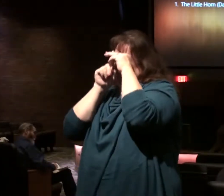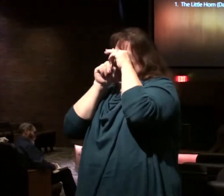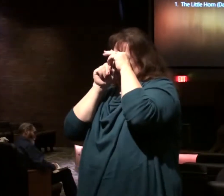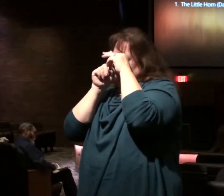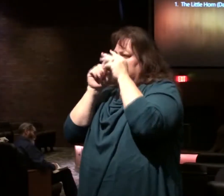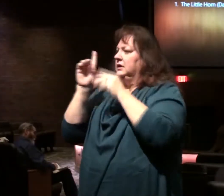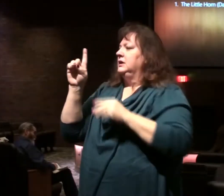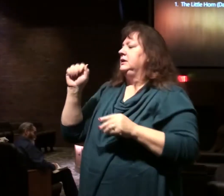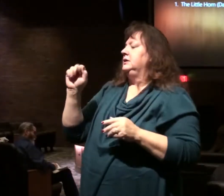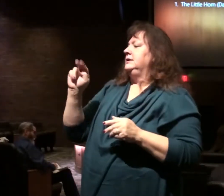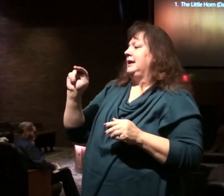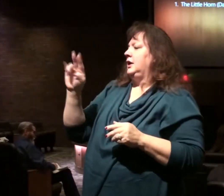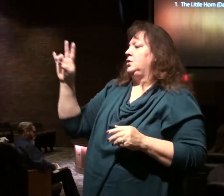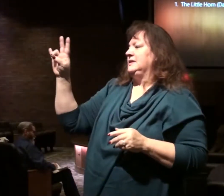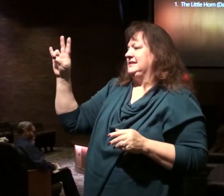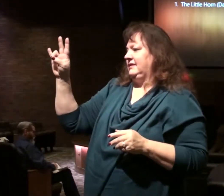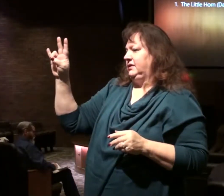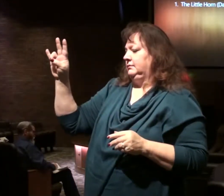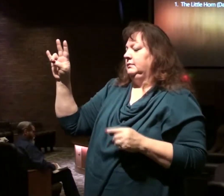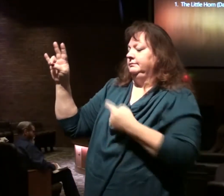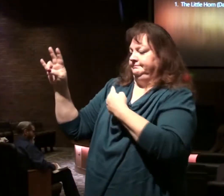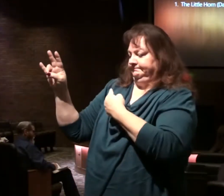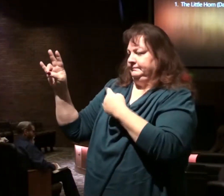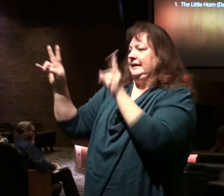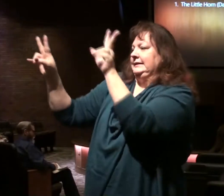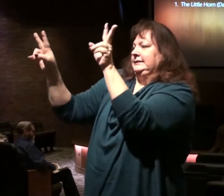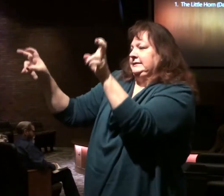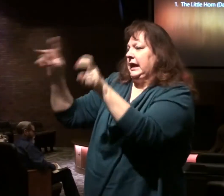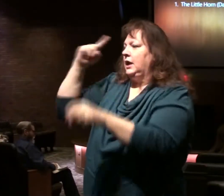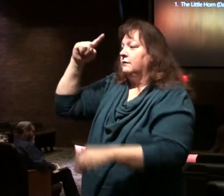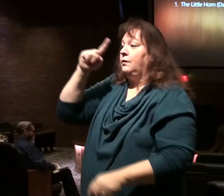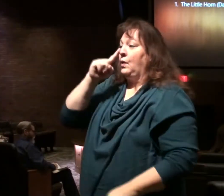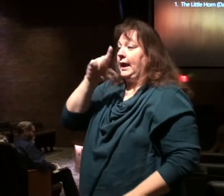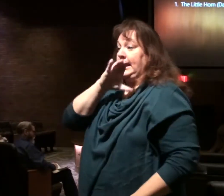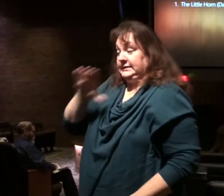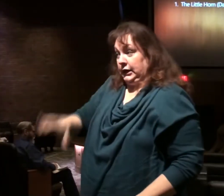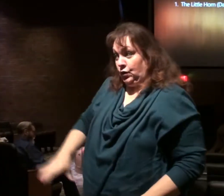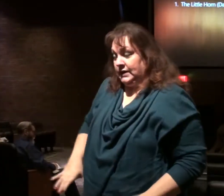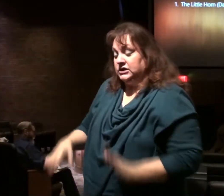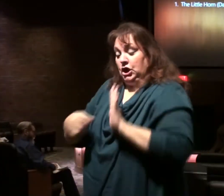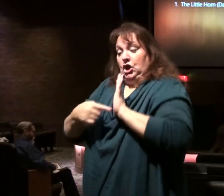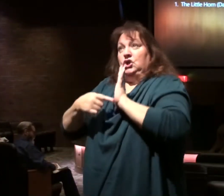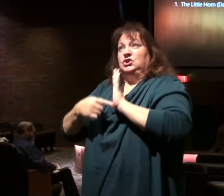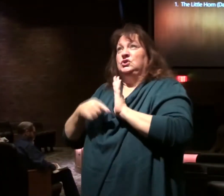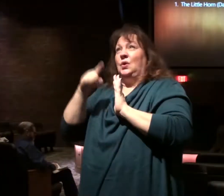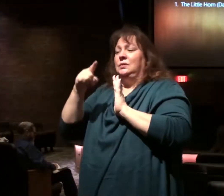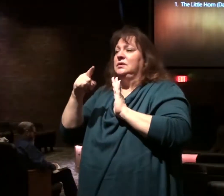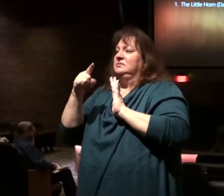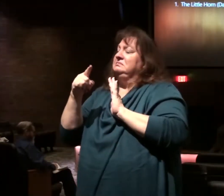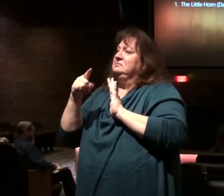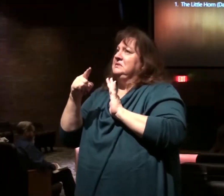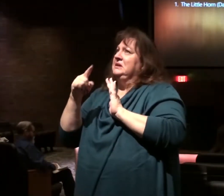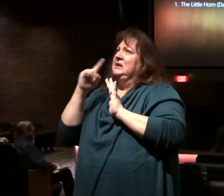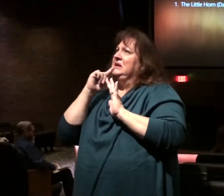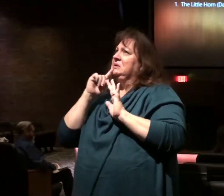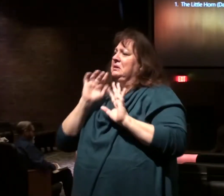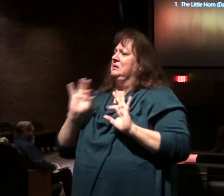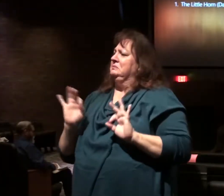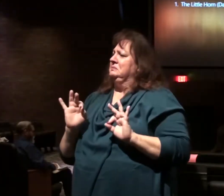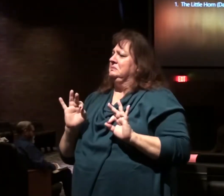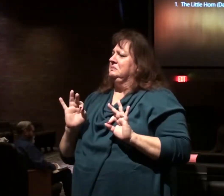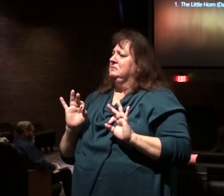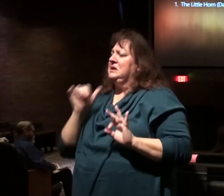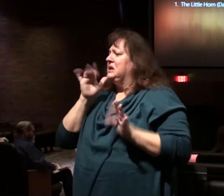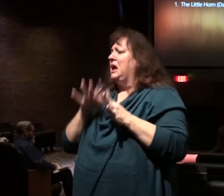7. That's where we're getting. It's a title for the Antichrist. shows him relatively insignificant